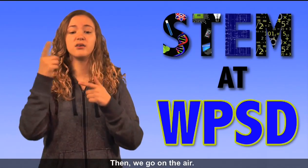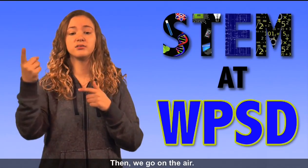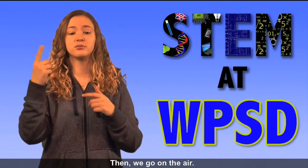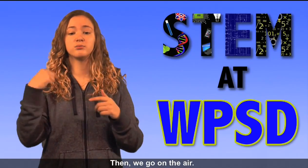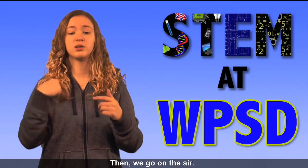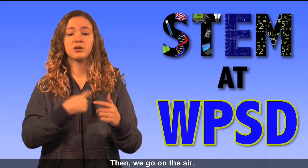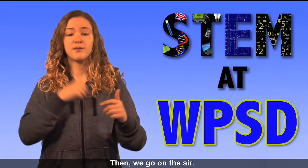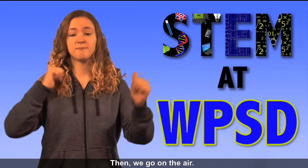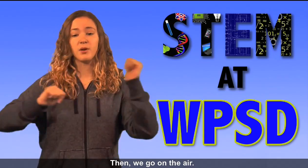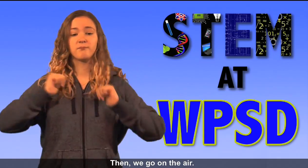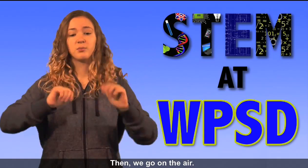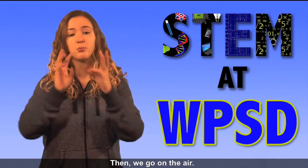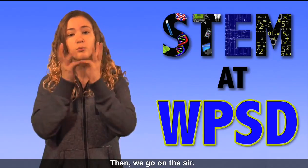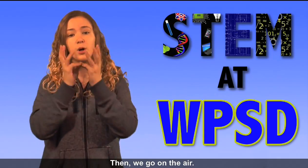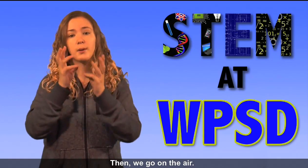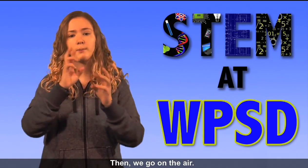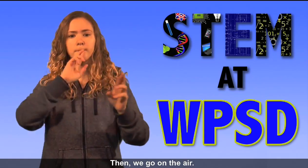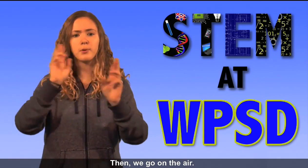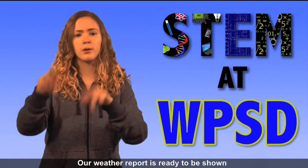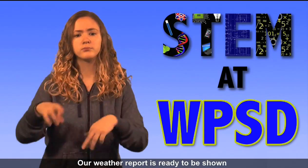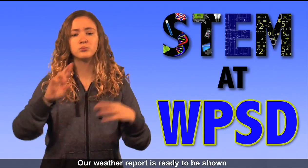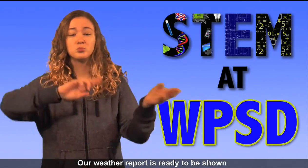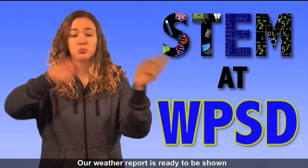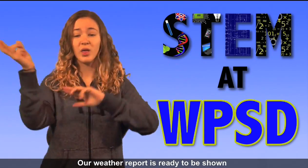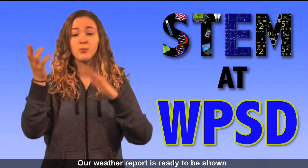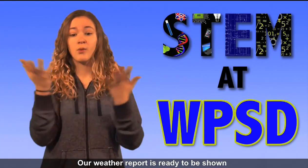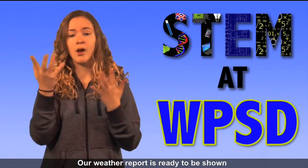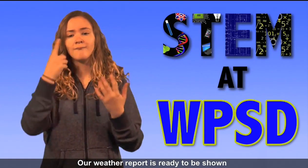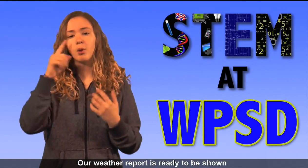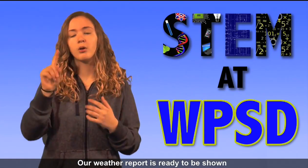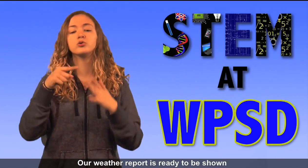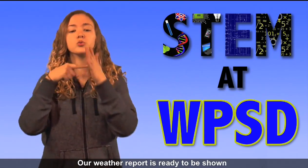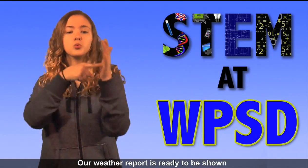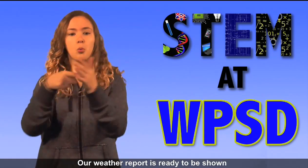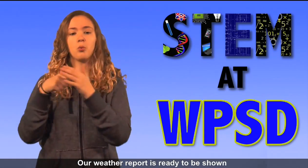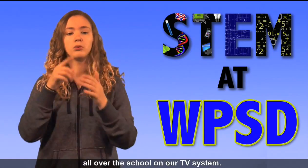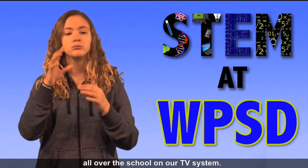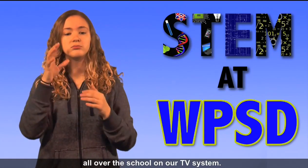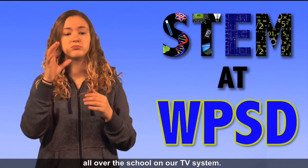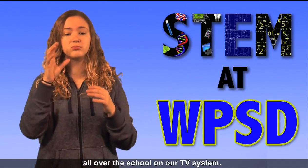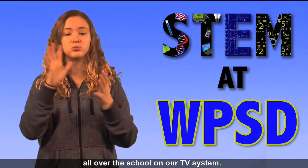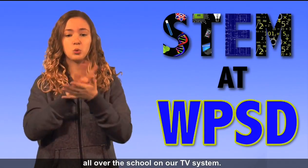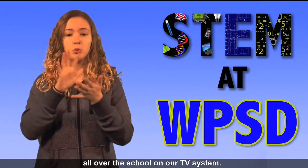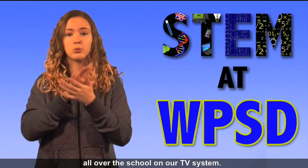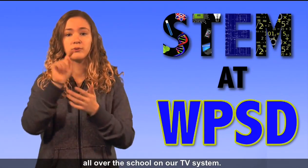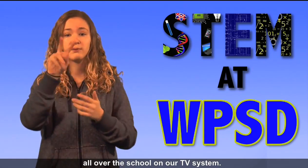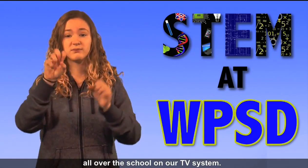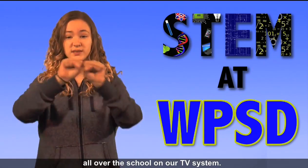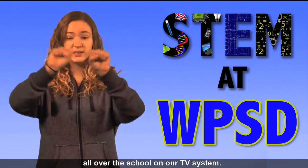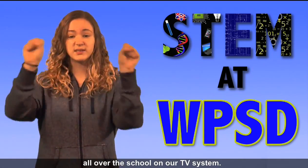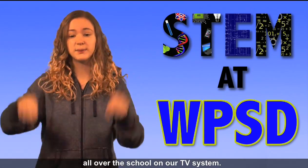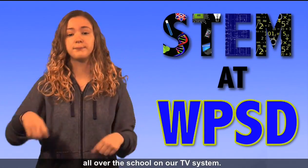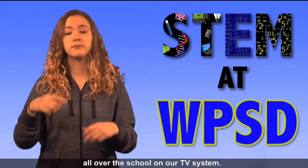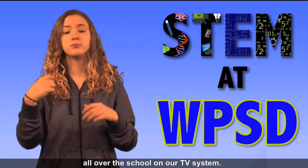Then, we go on the air. Our weather report is ready to be shown all over the school on our TV system.